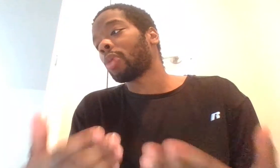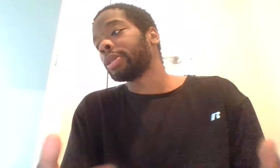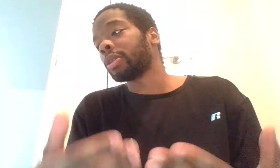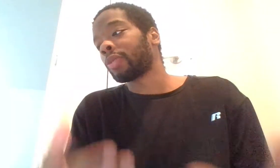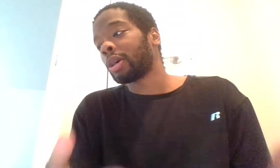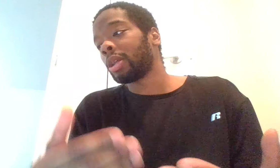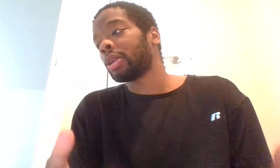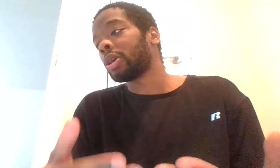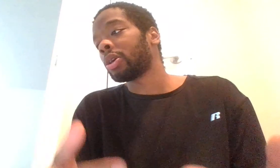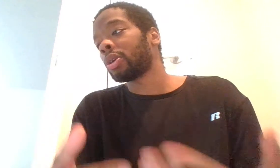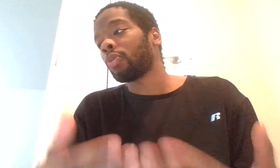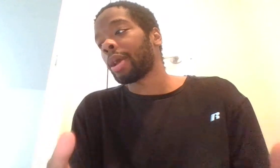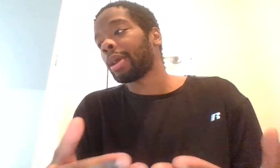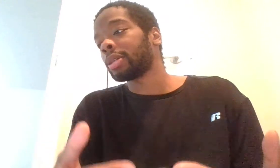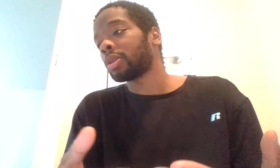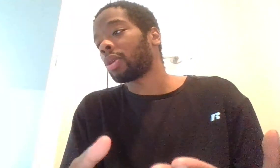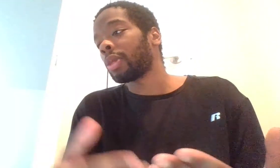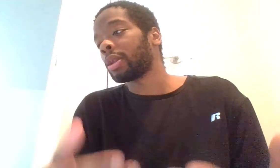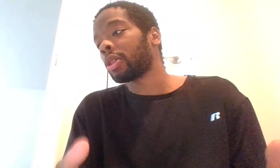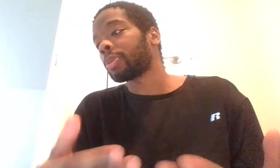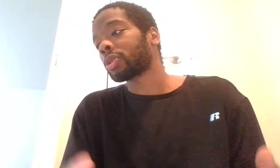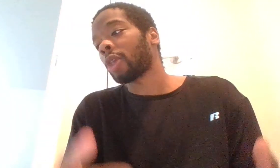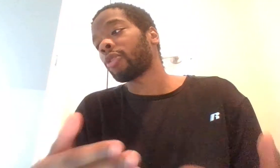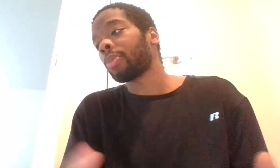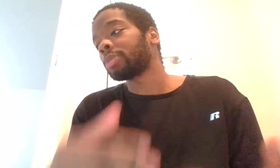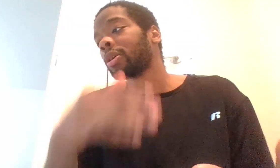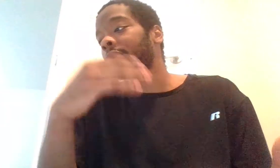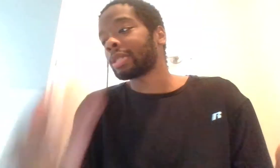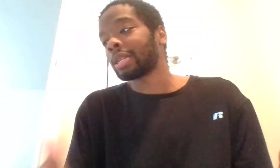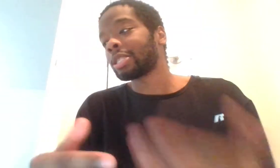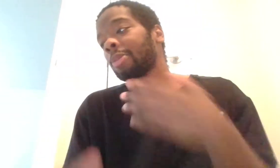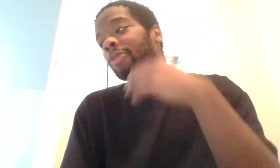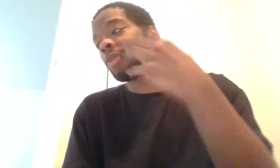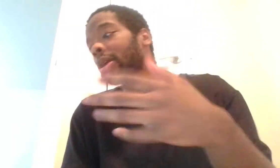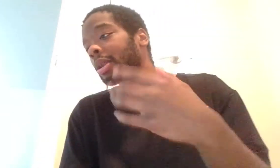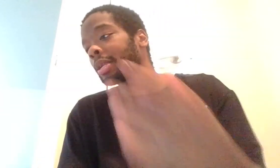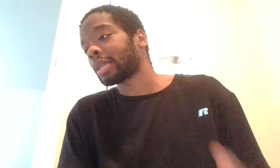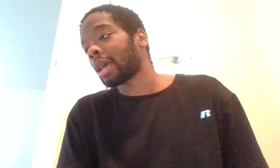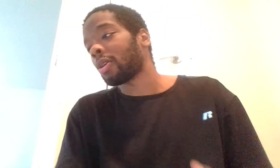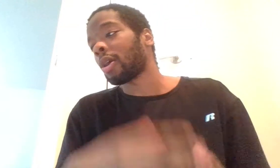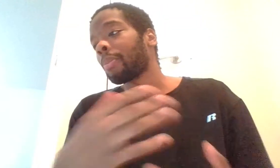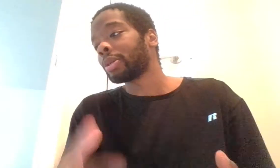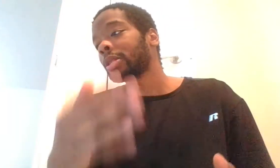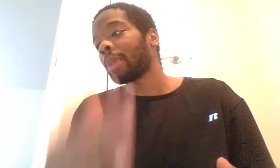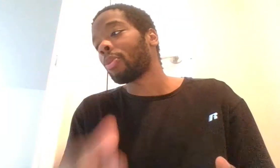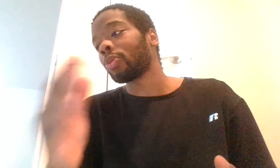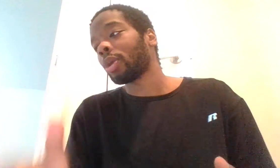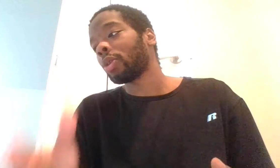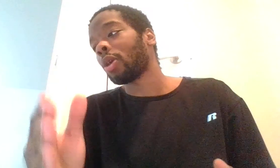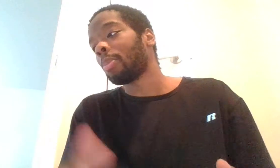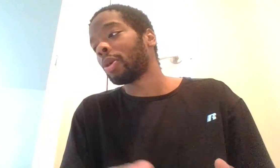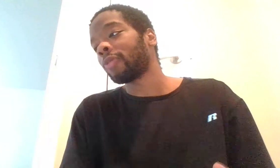by reason of color, race, or then other prescribed for the punishment of a sentence, shall be fined under this title, or imprisonment, or of more than one year, both.